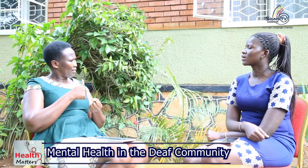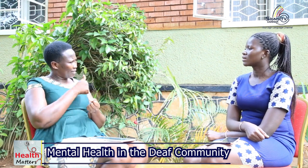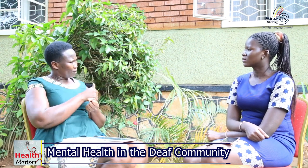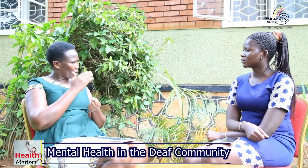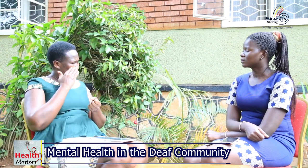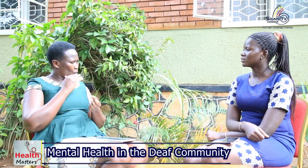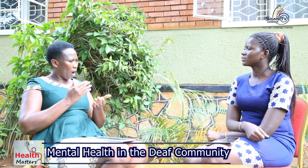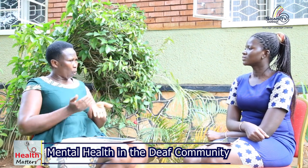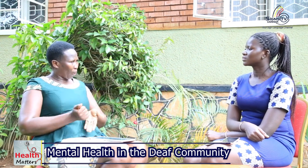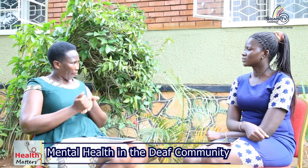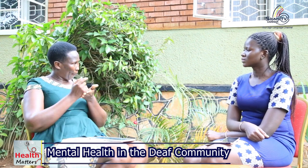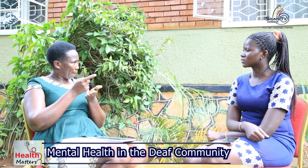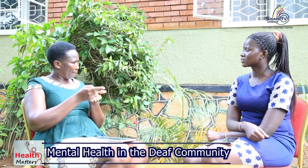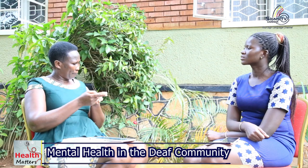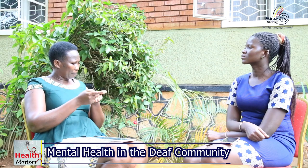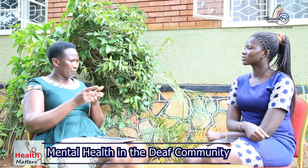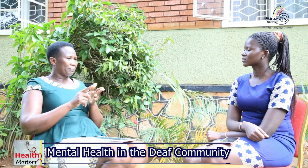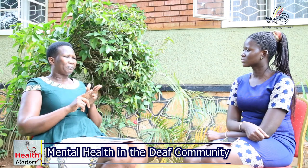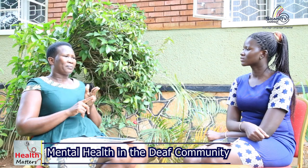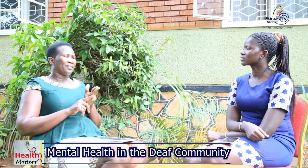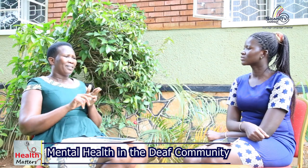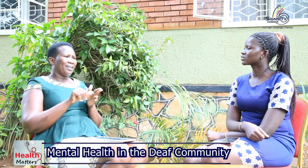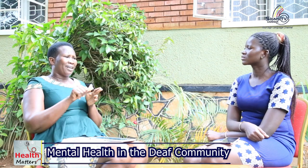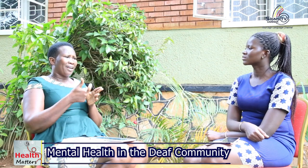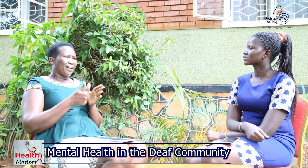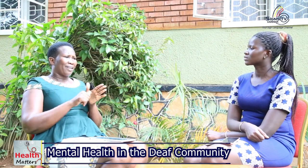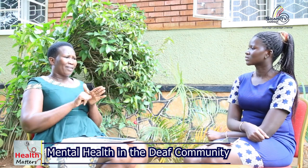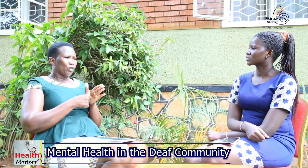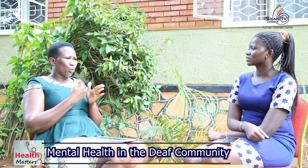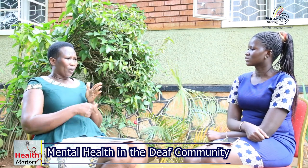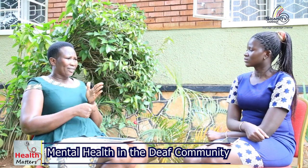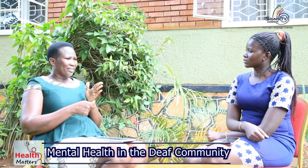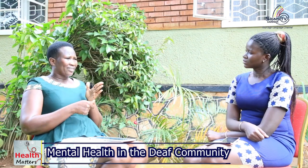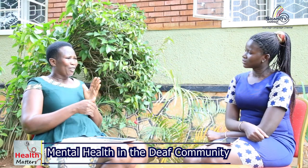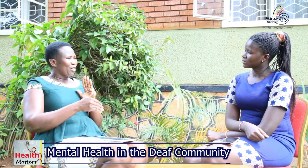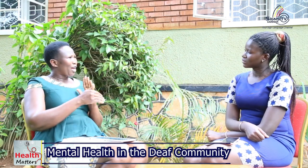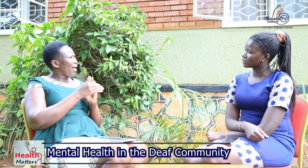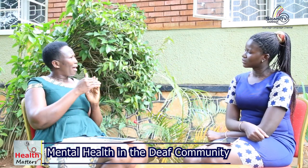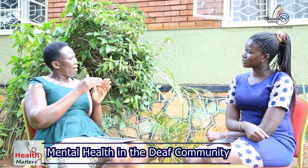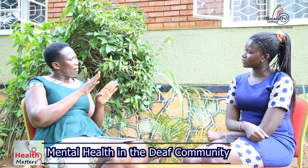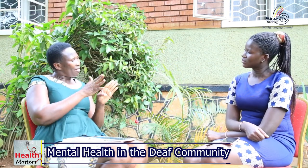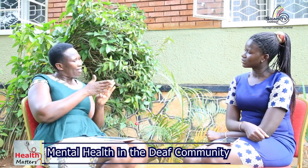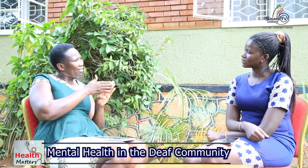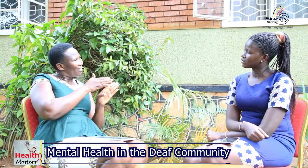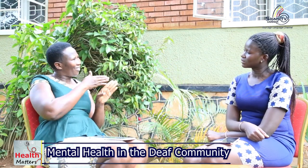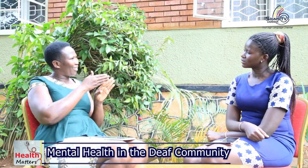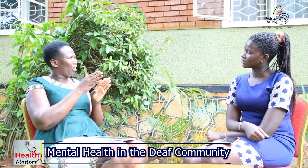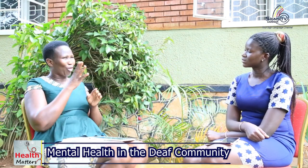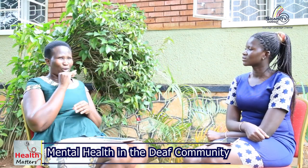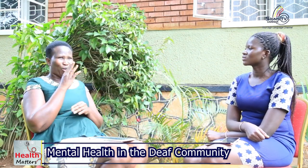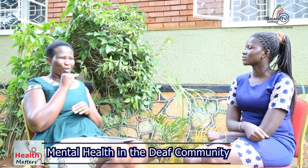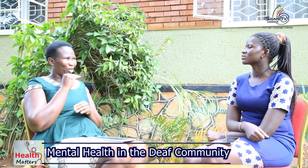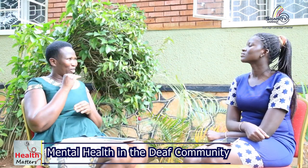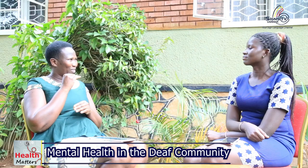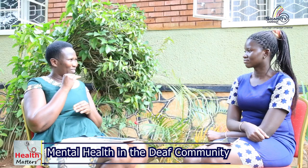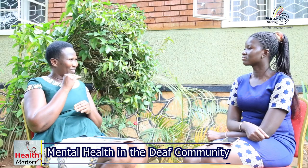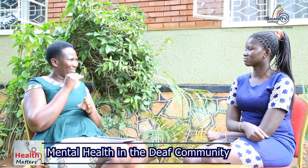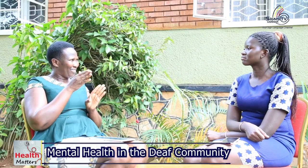to the professional person or consultant who can support or guide this